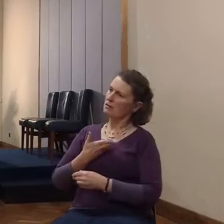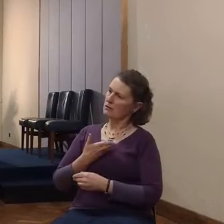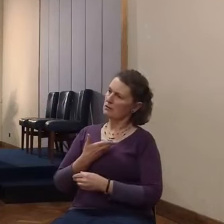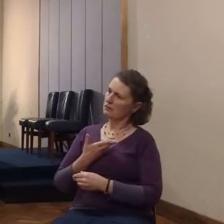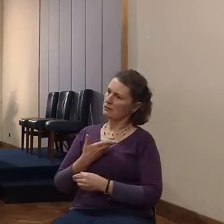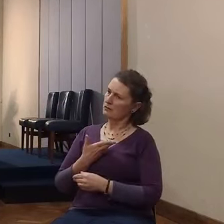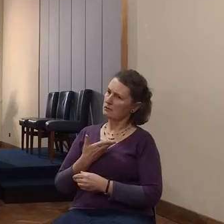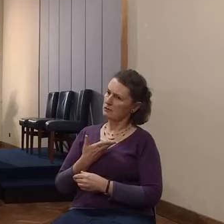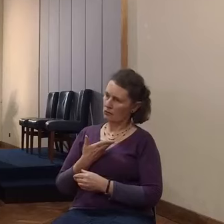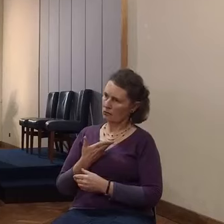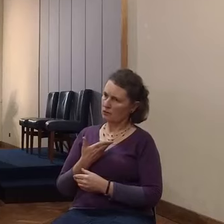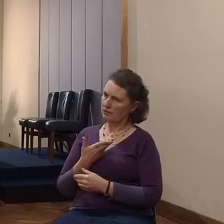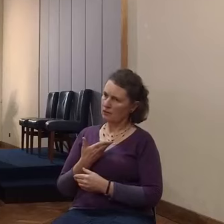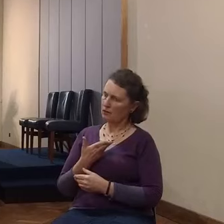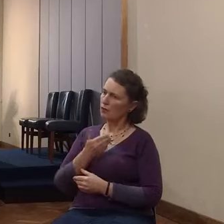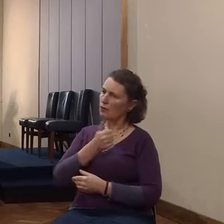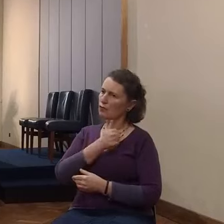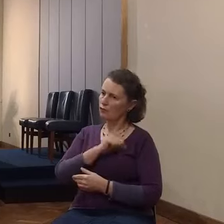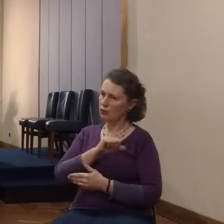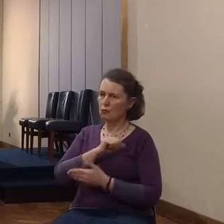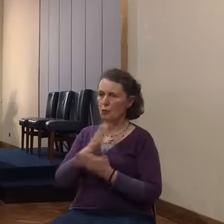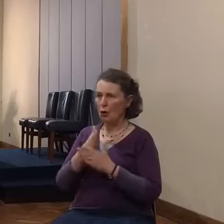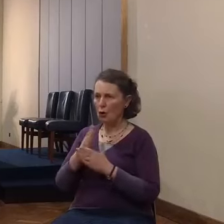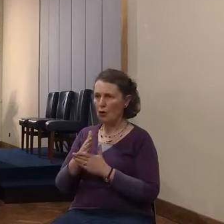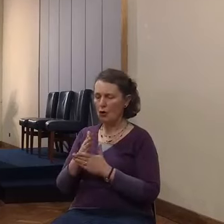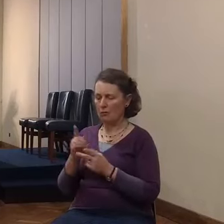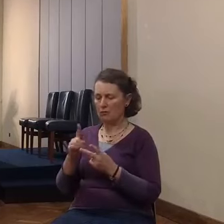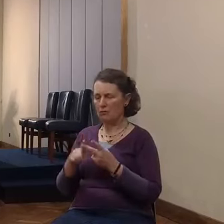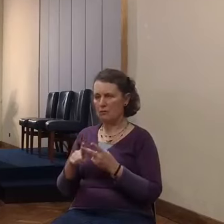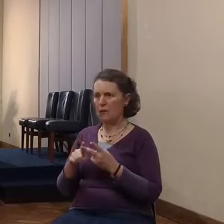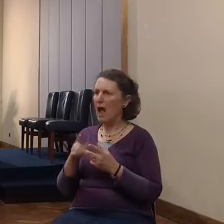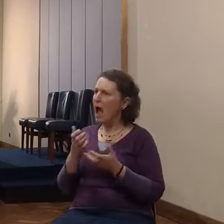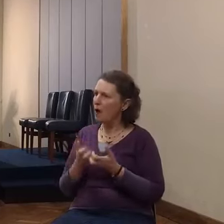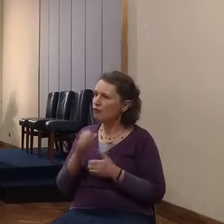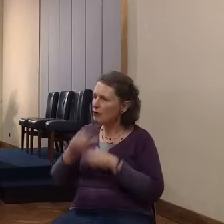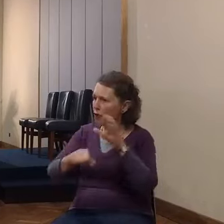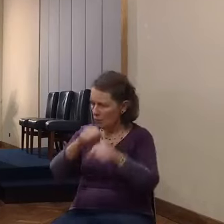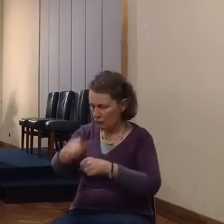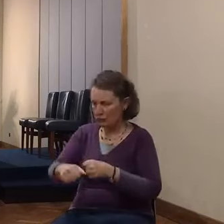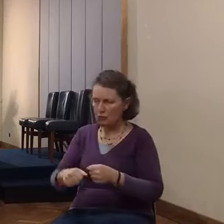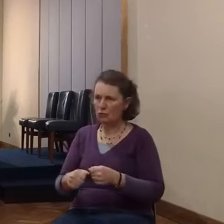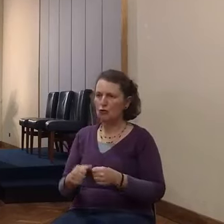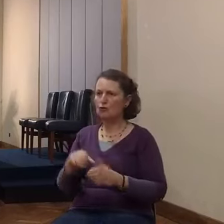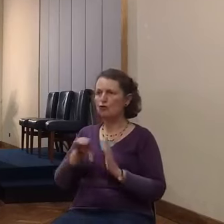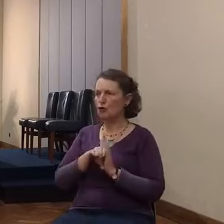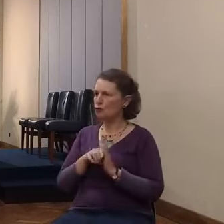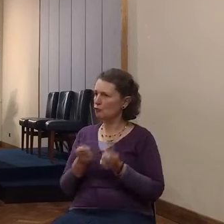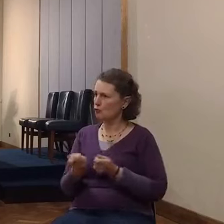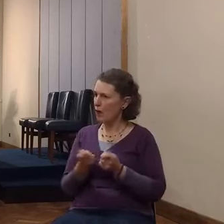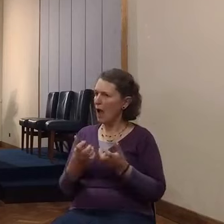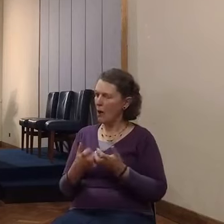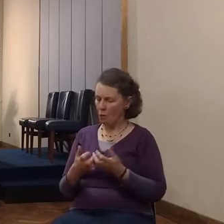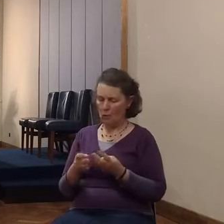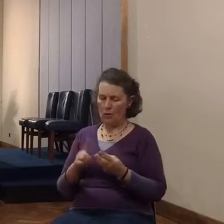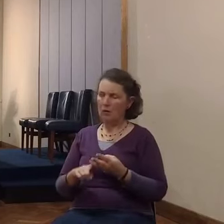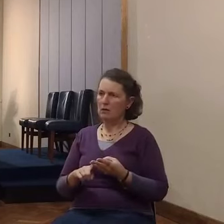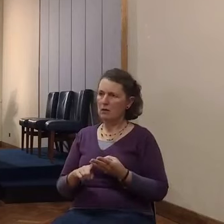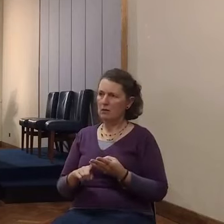work, work, in the ordering of the churches, in the conduct of our lives, in the seeking of guidance,